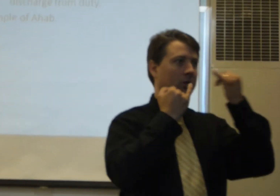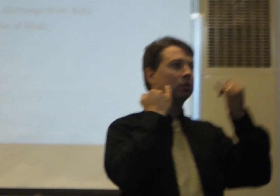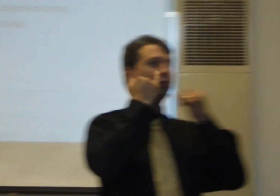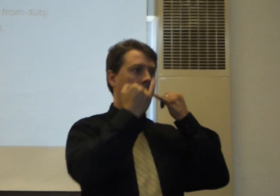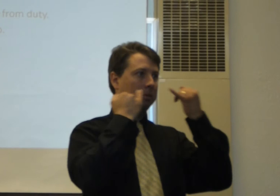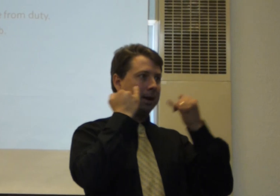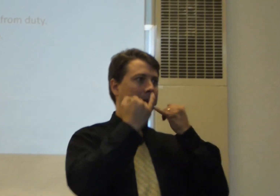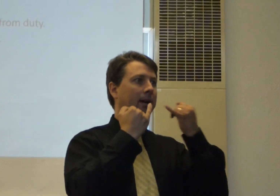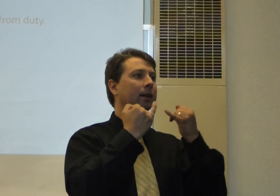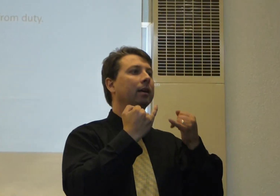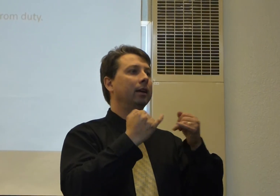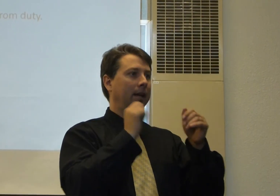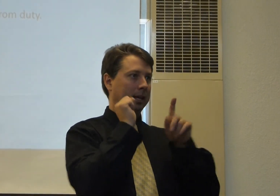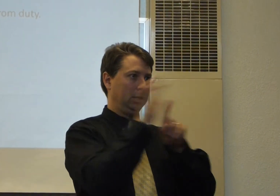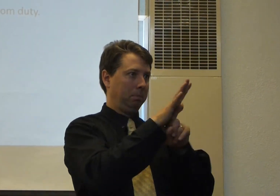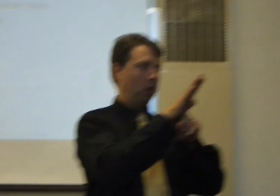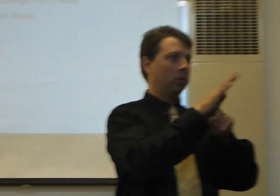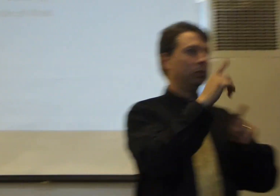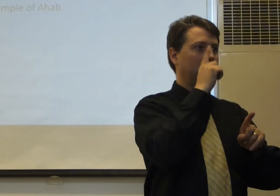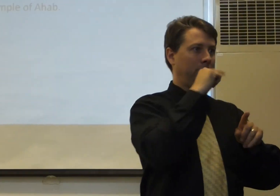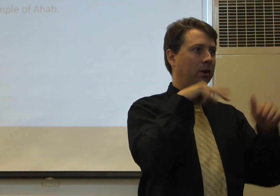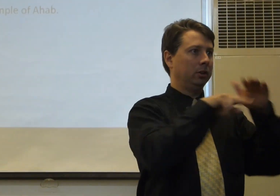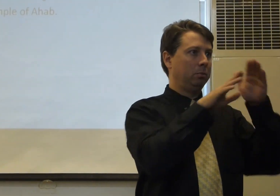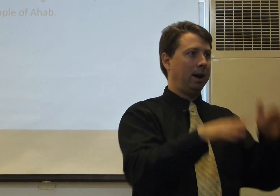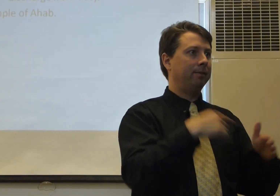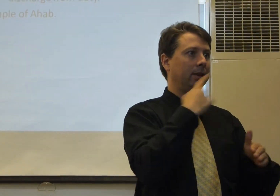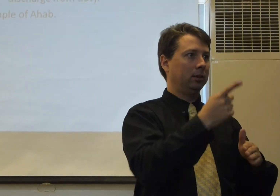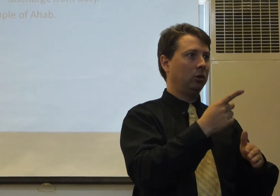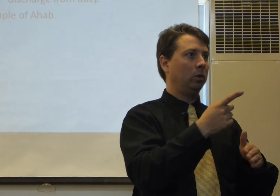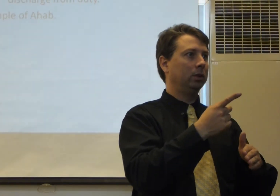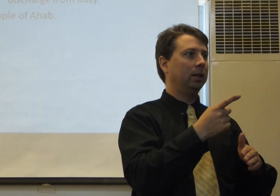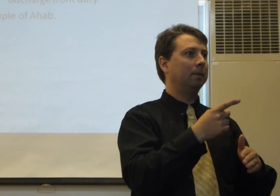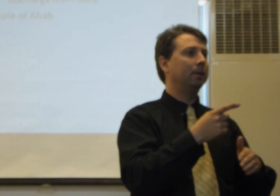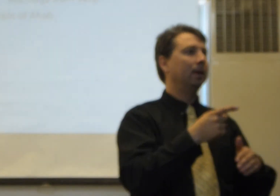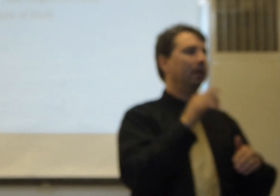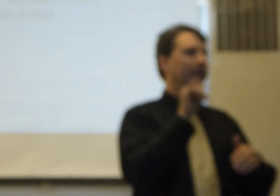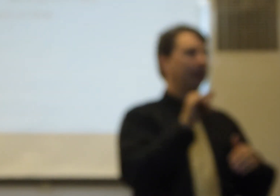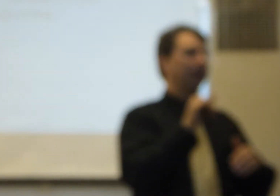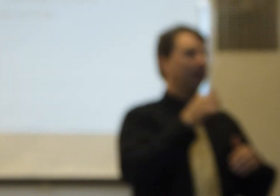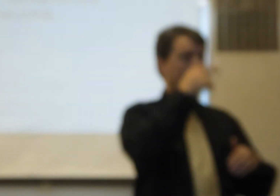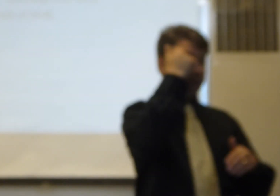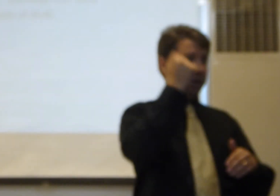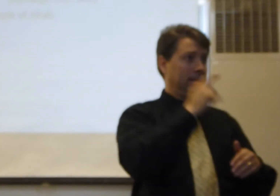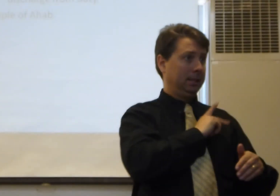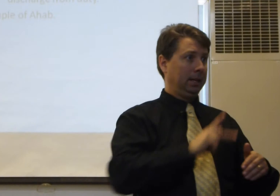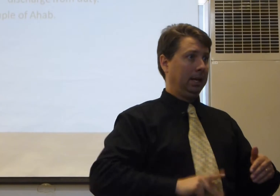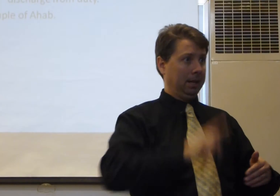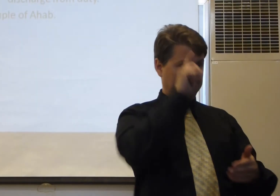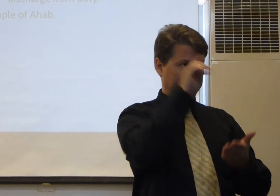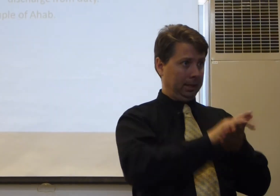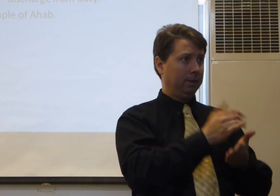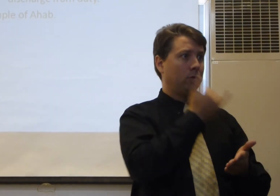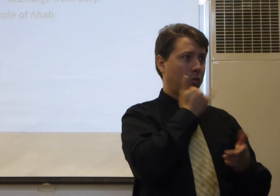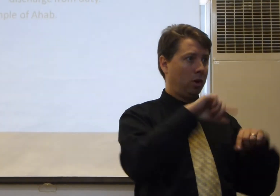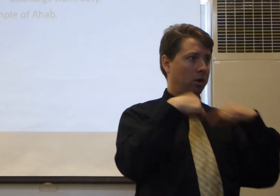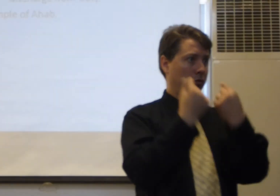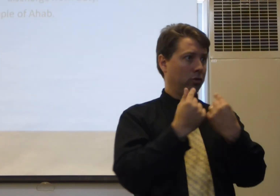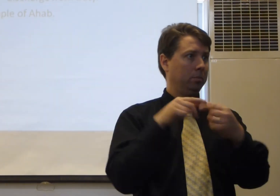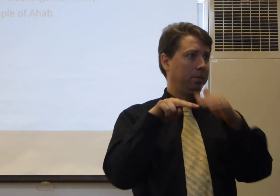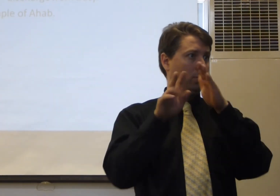Jeremiah exposed the false prophet and told him that because the king believed the wrong group of